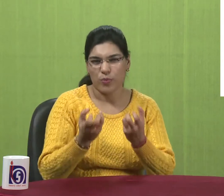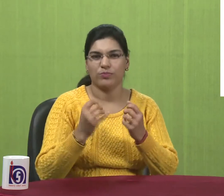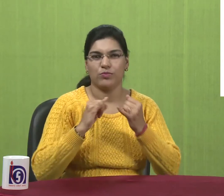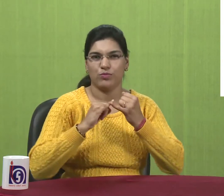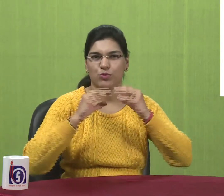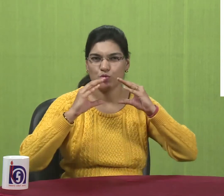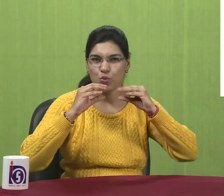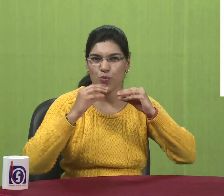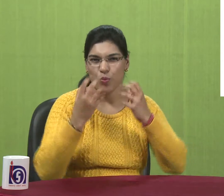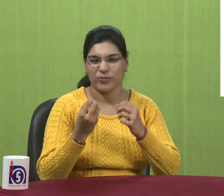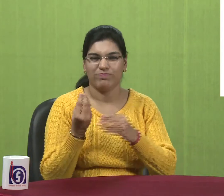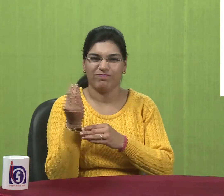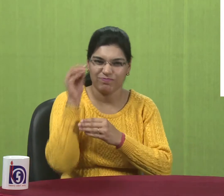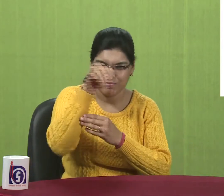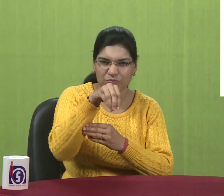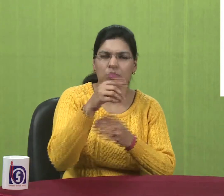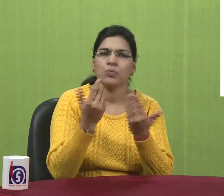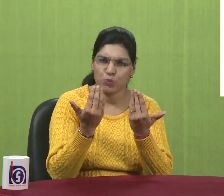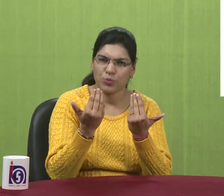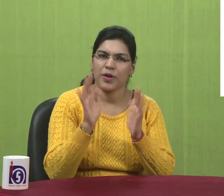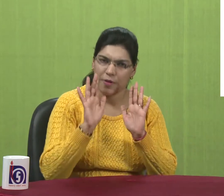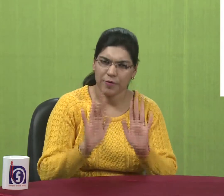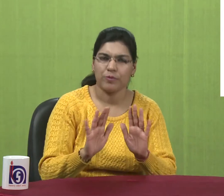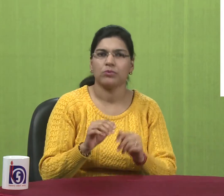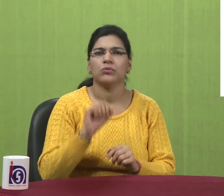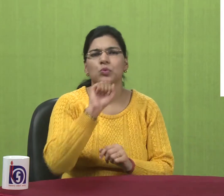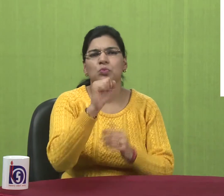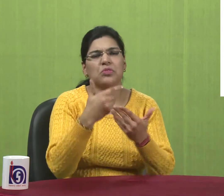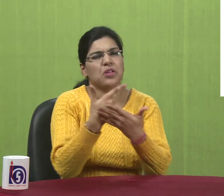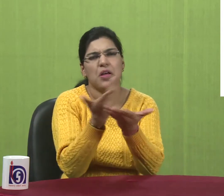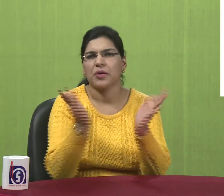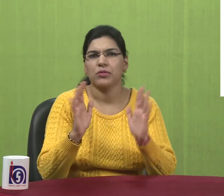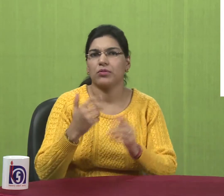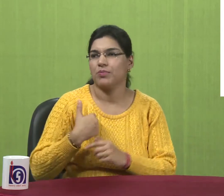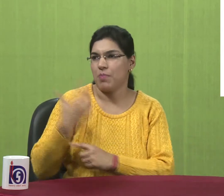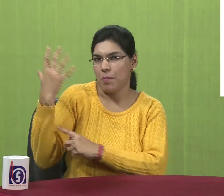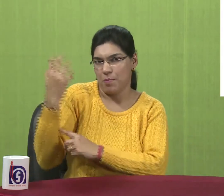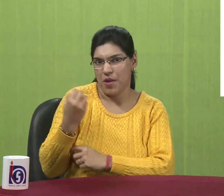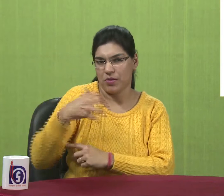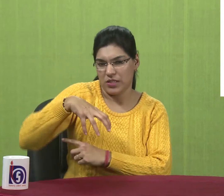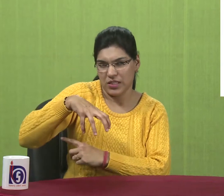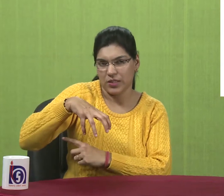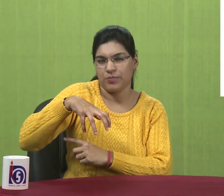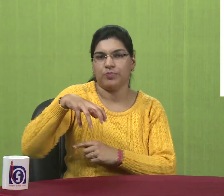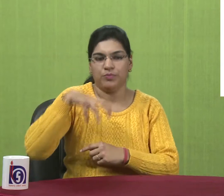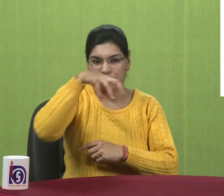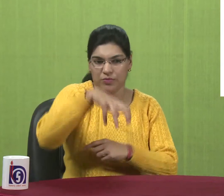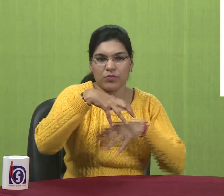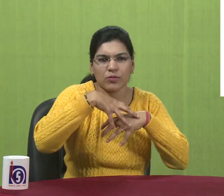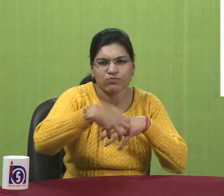If you want to add or remove programs you can do that. You can buy a